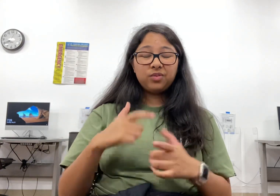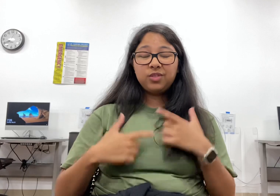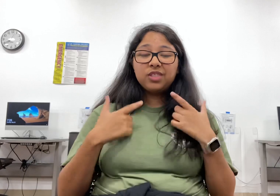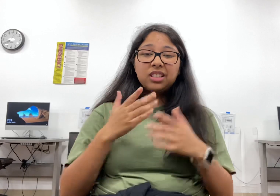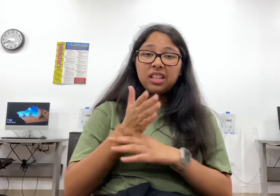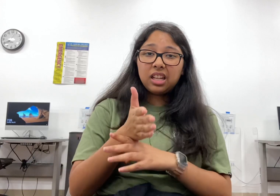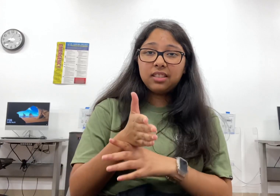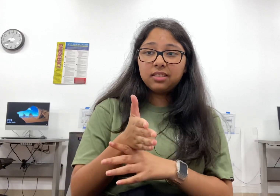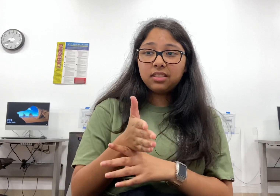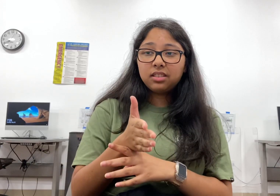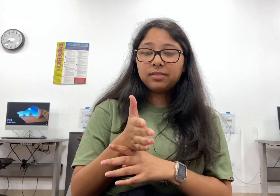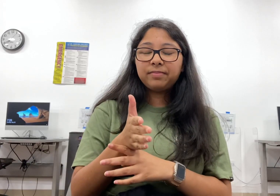Satur joined